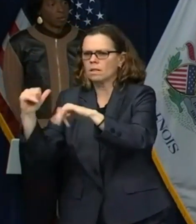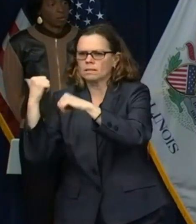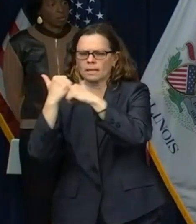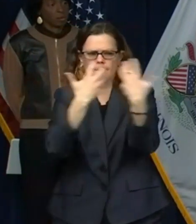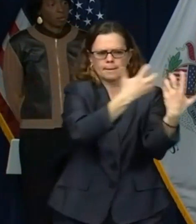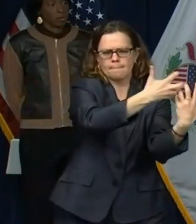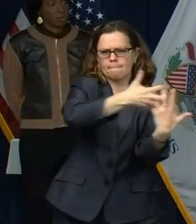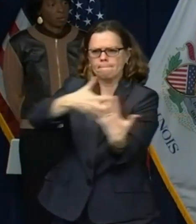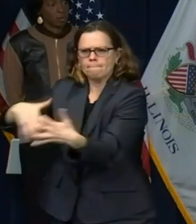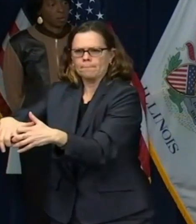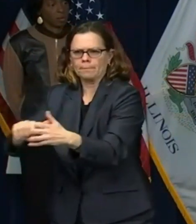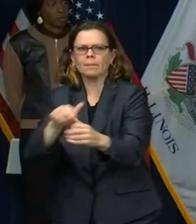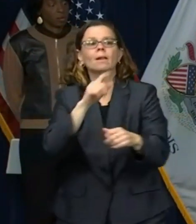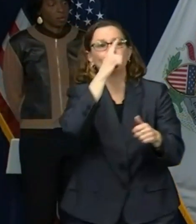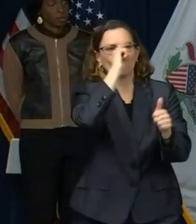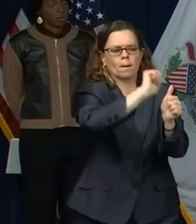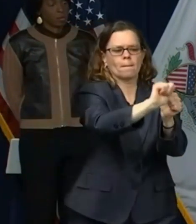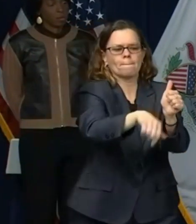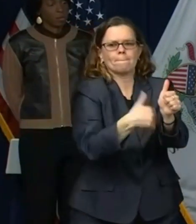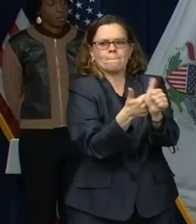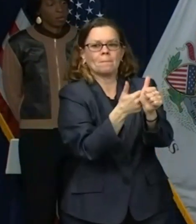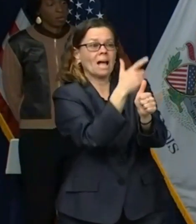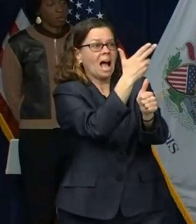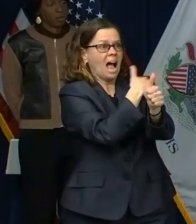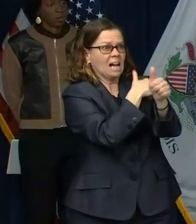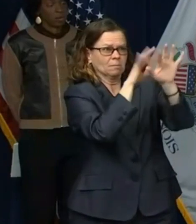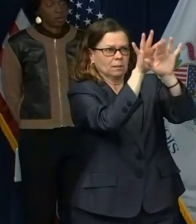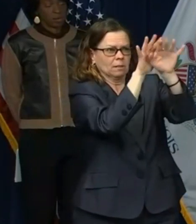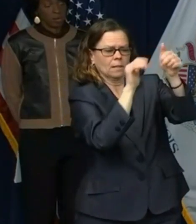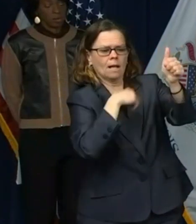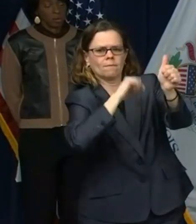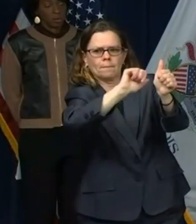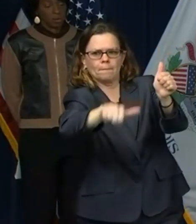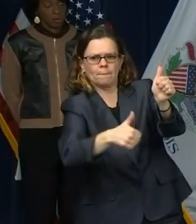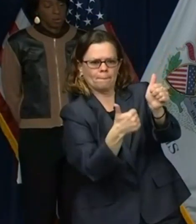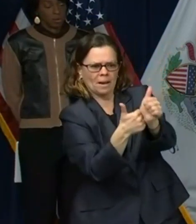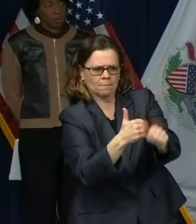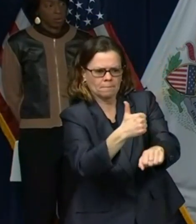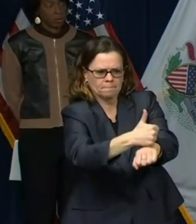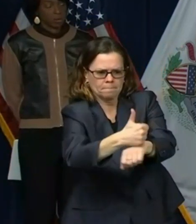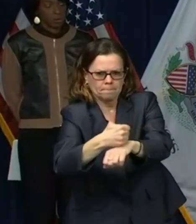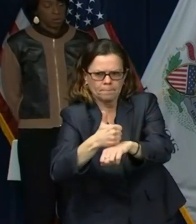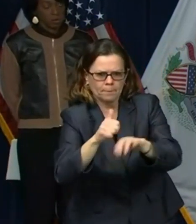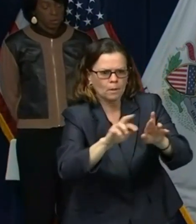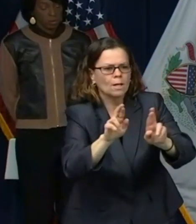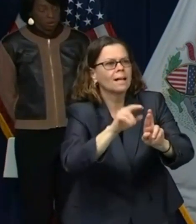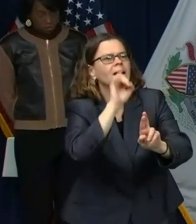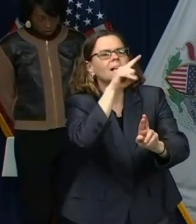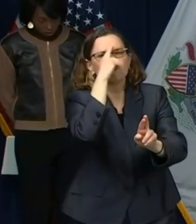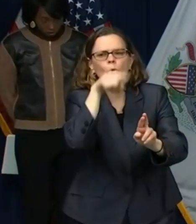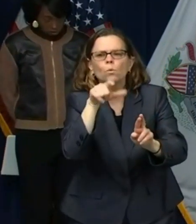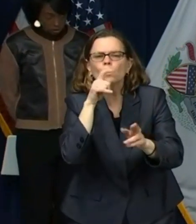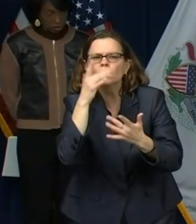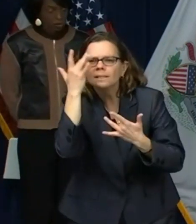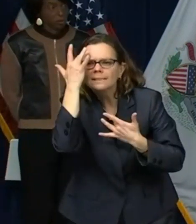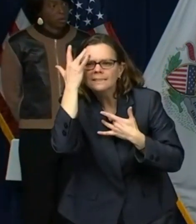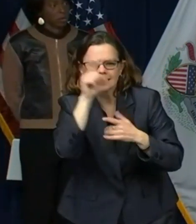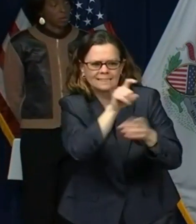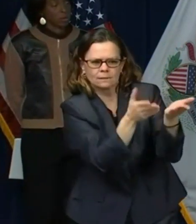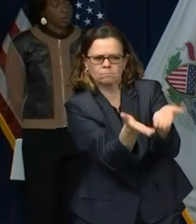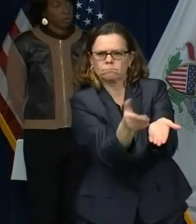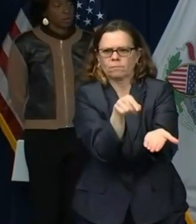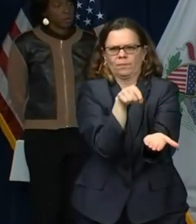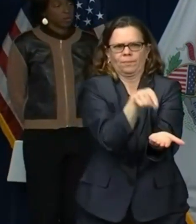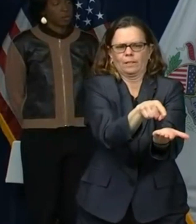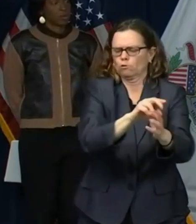put them in a position to become an alternate care facility when we might need them. We have